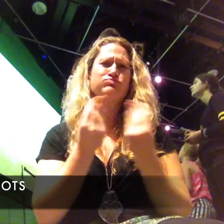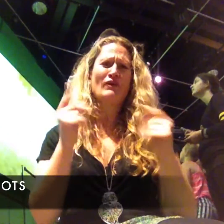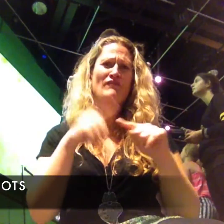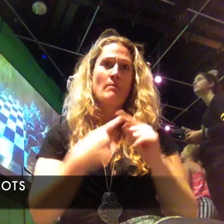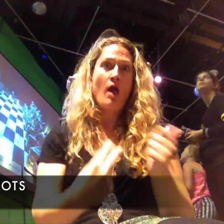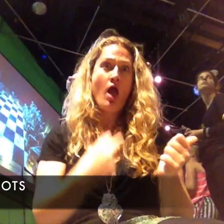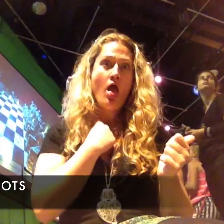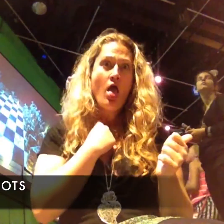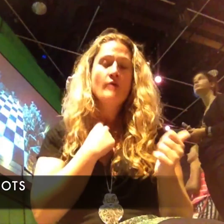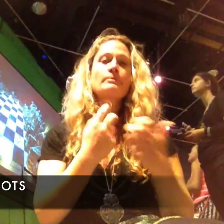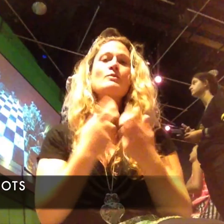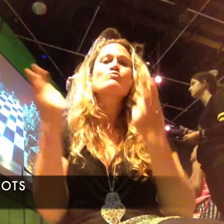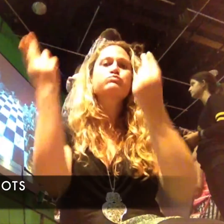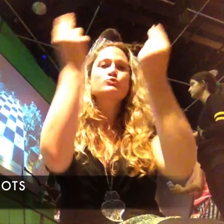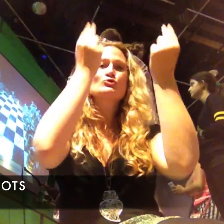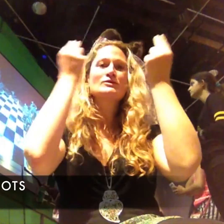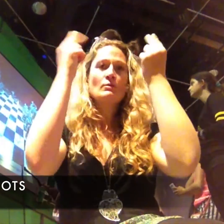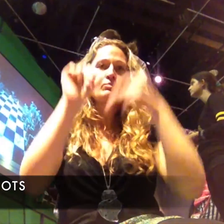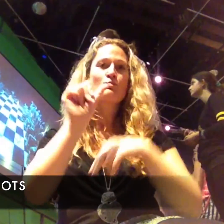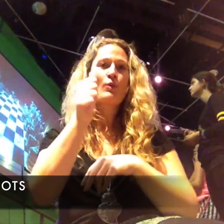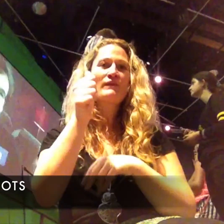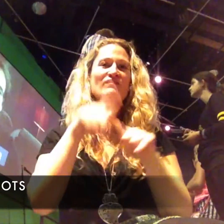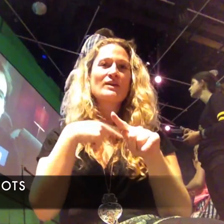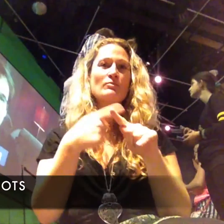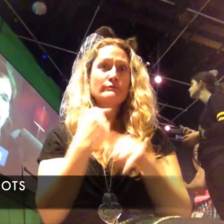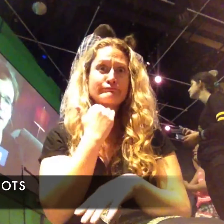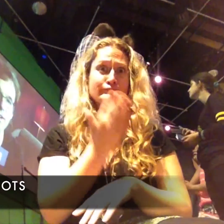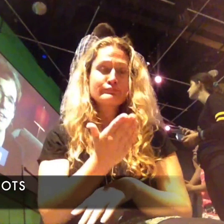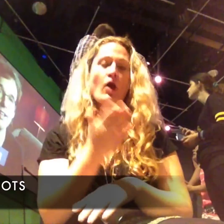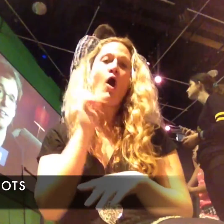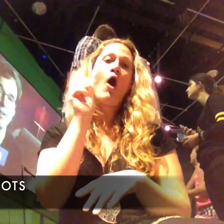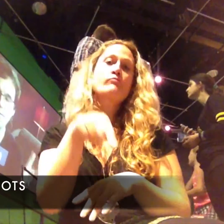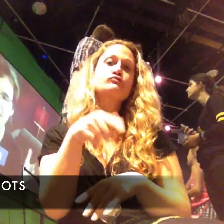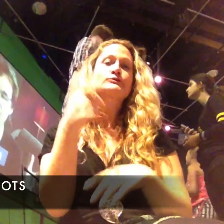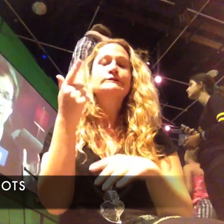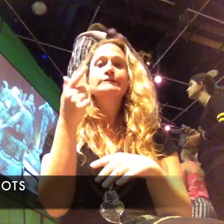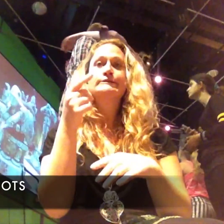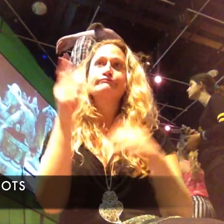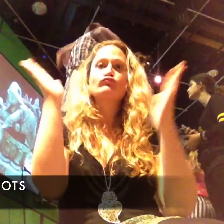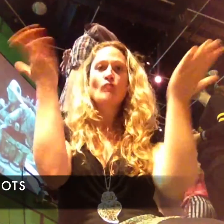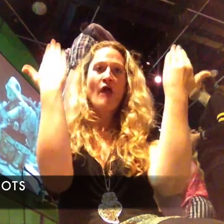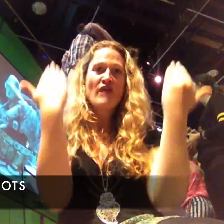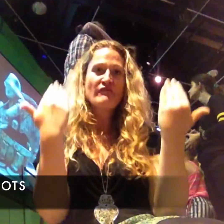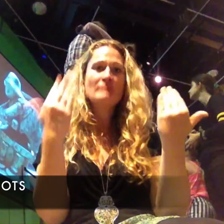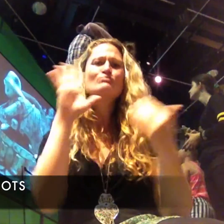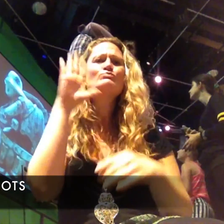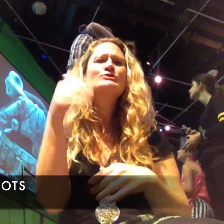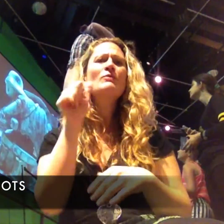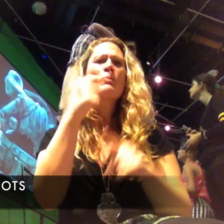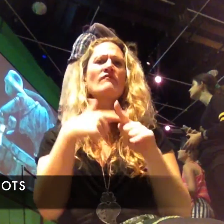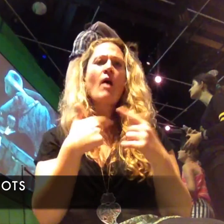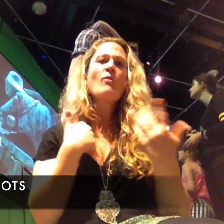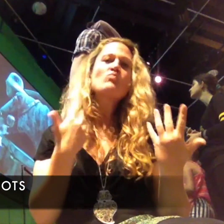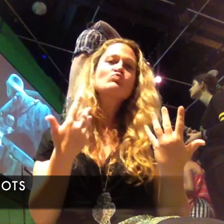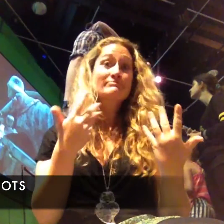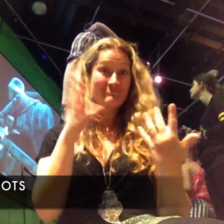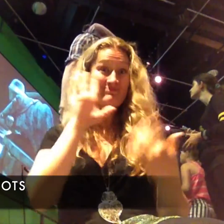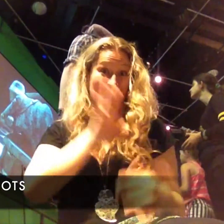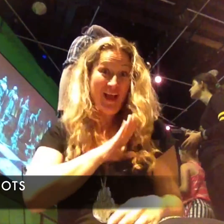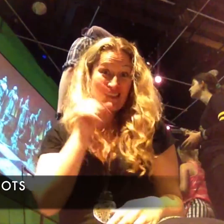I found that we used that philosophy for Harry Potter to actually build some of these things. When we needed to supplement them with